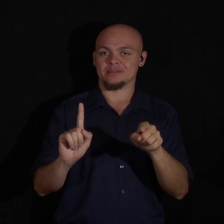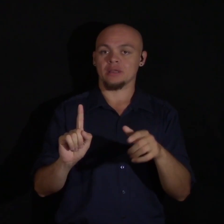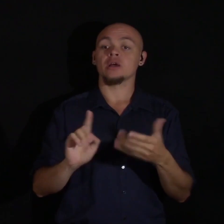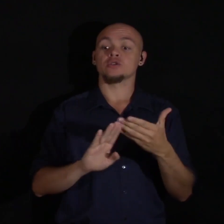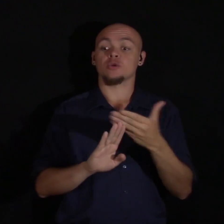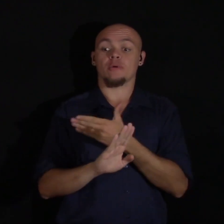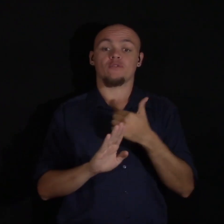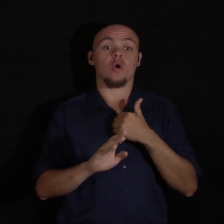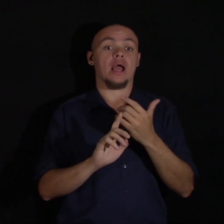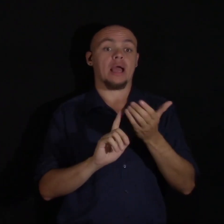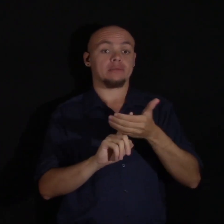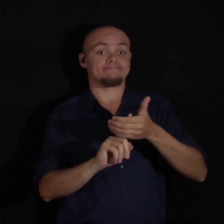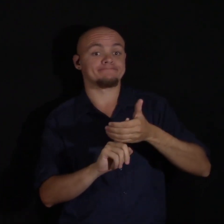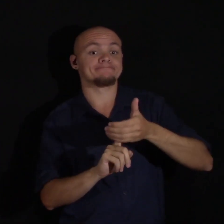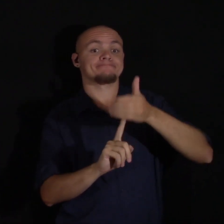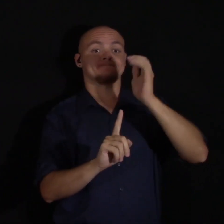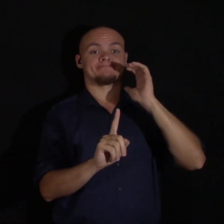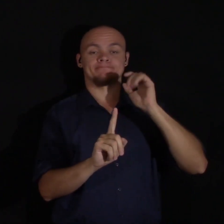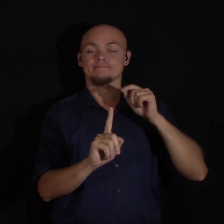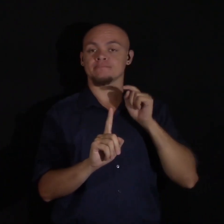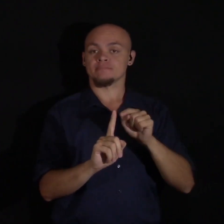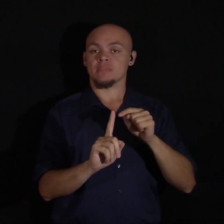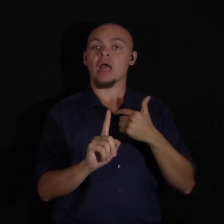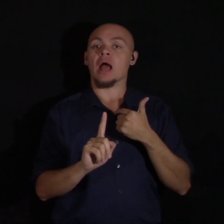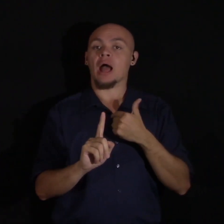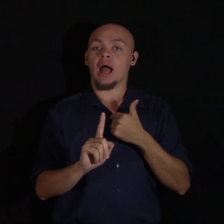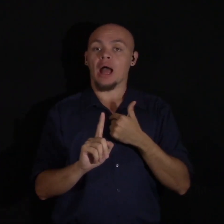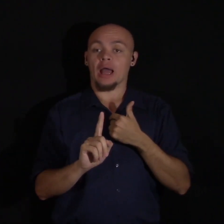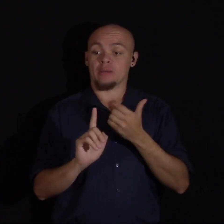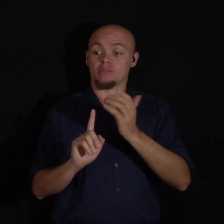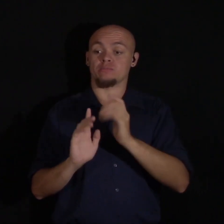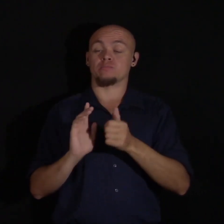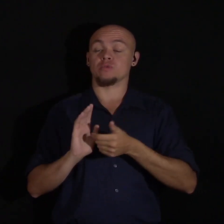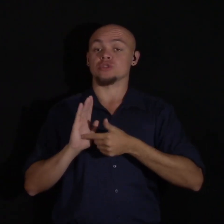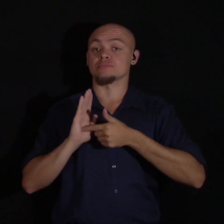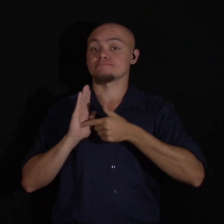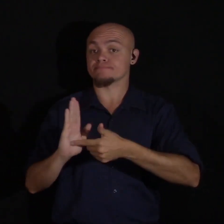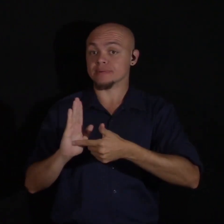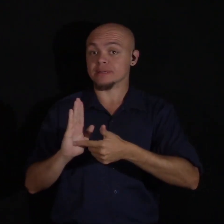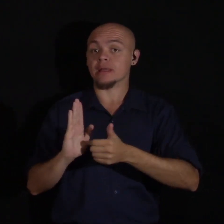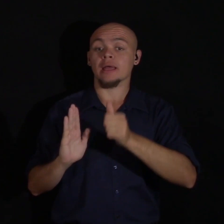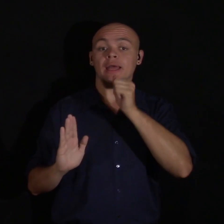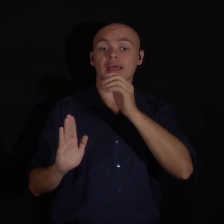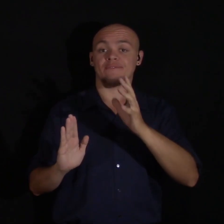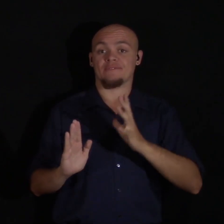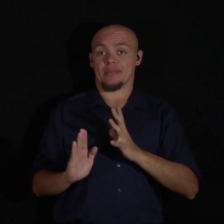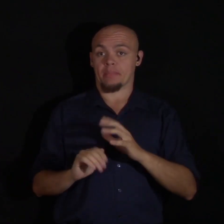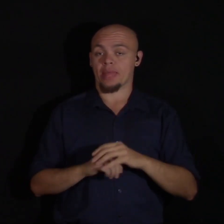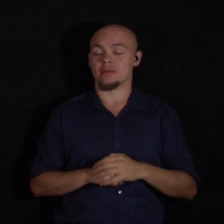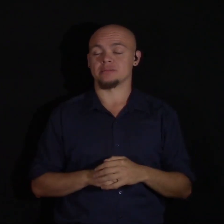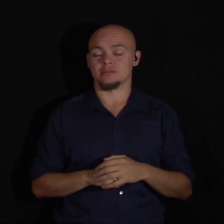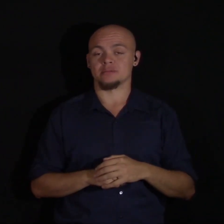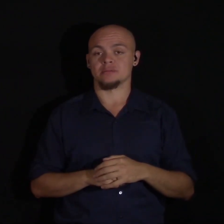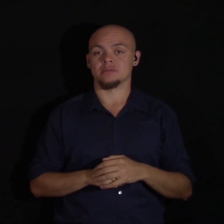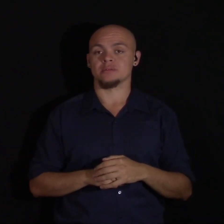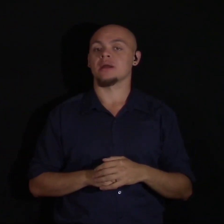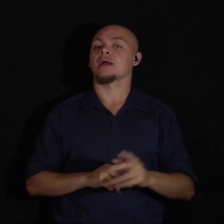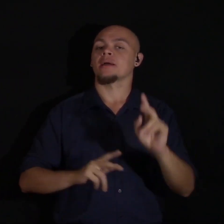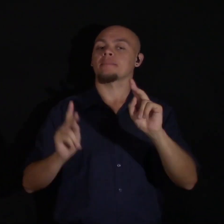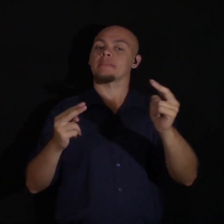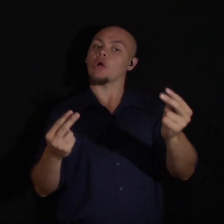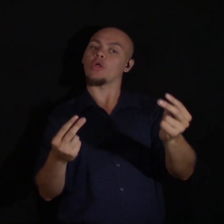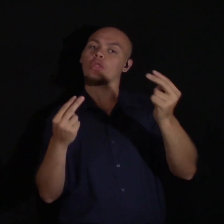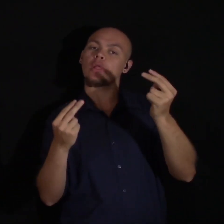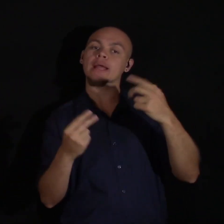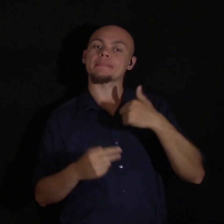came out, I was presenting myself as female to people. People would perceive me as